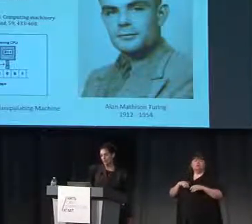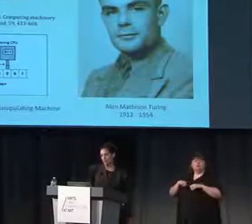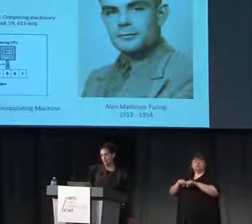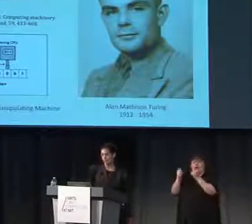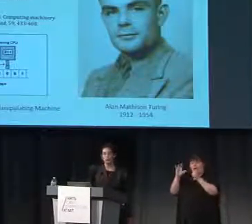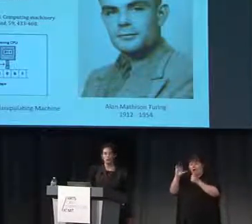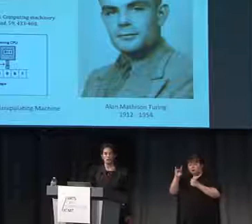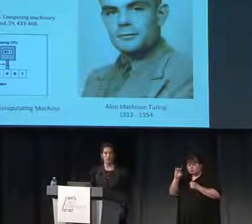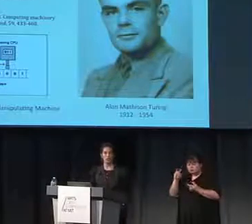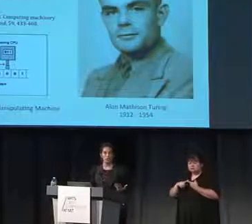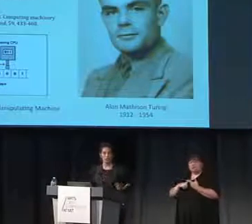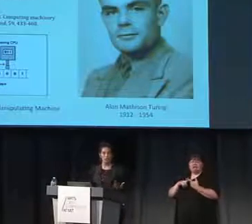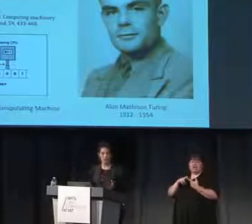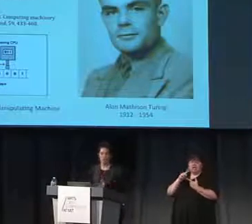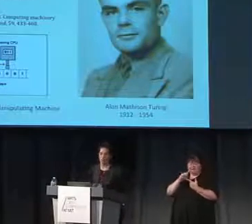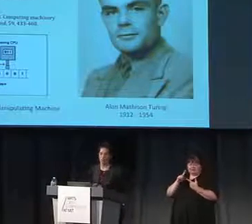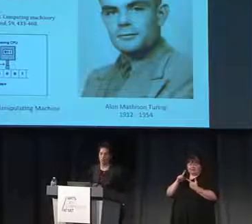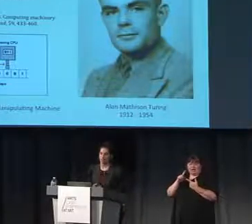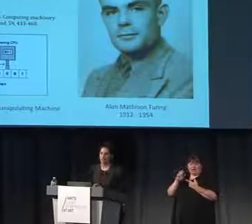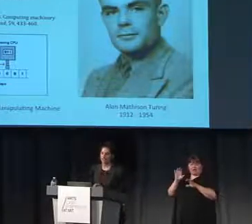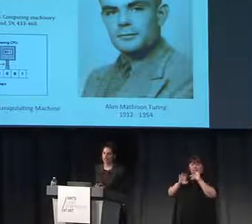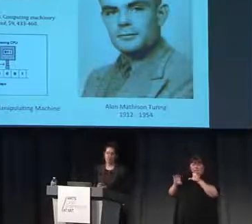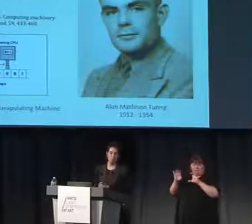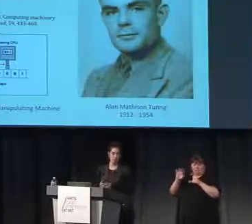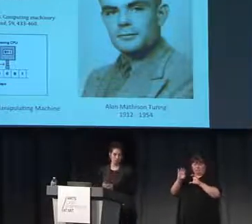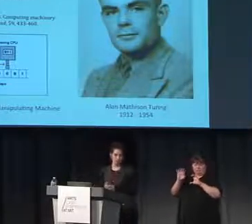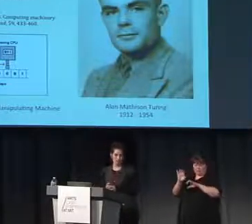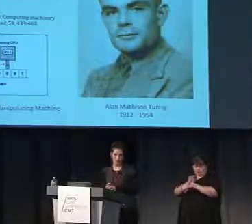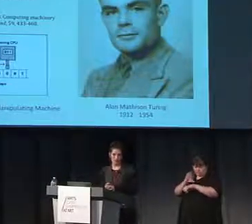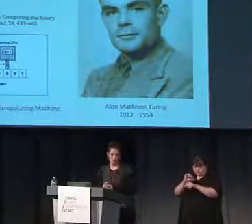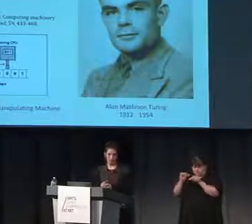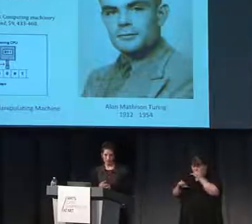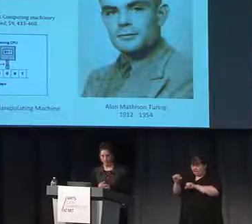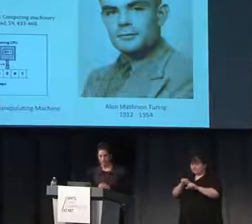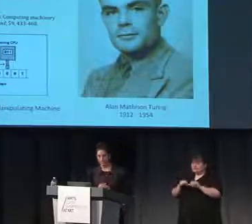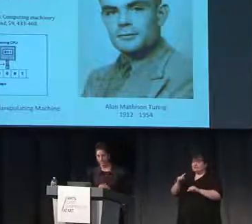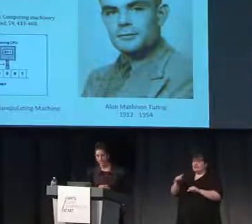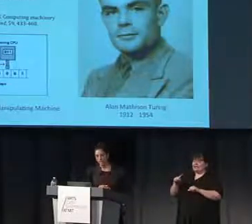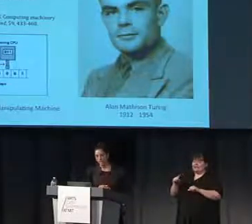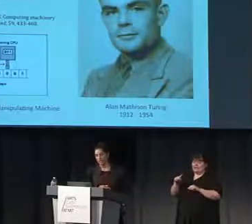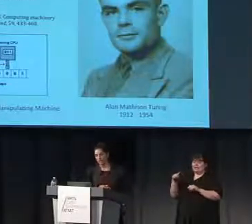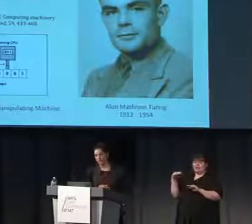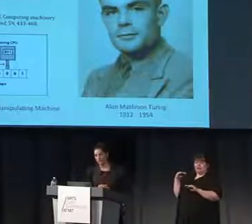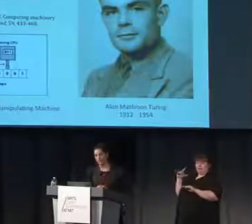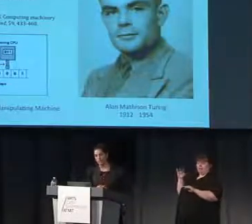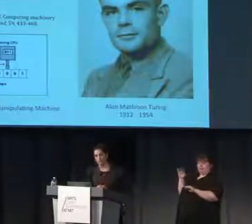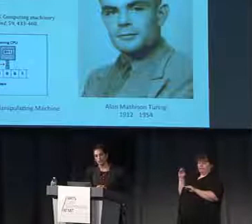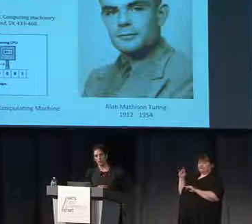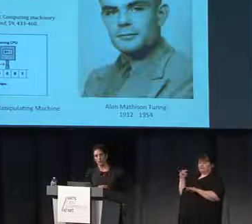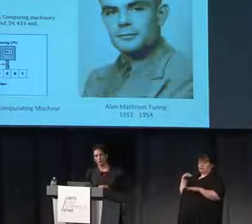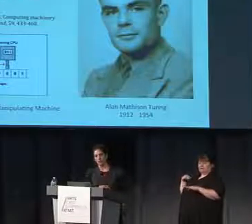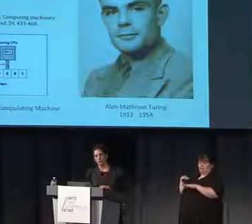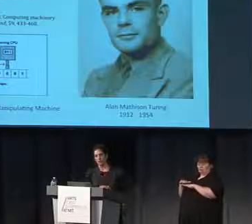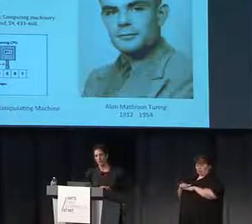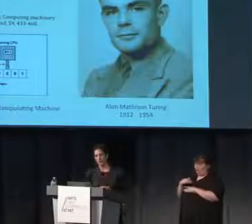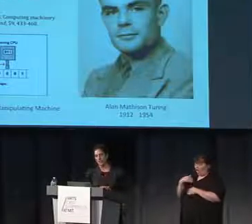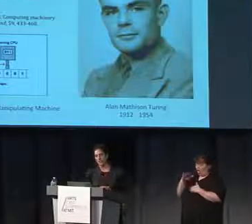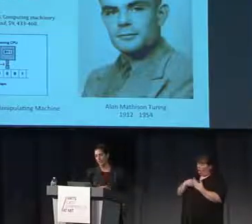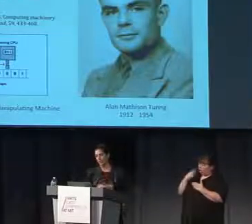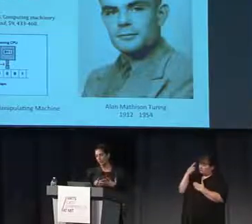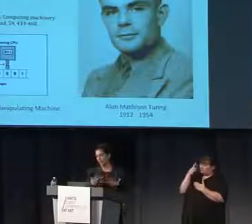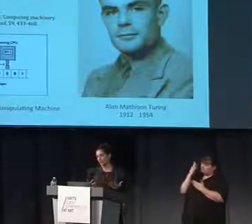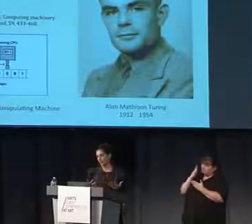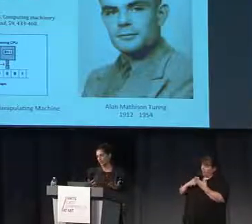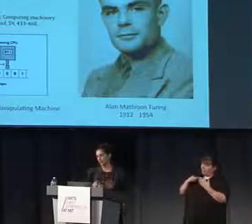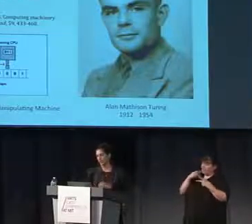science and revolution in information processing. He was influenced by Leibniz's idea that all reasoning is a form of calculation, and